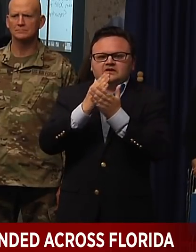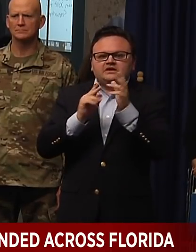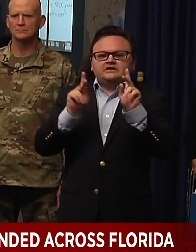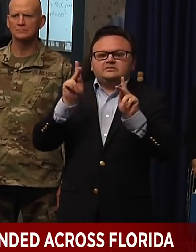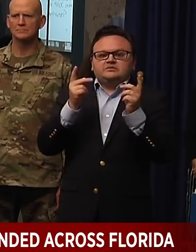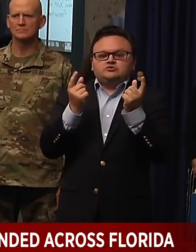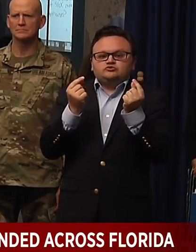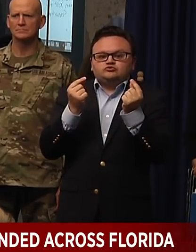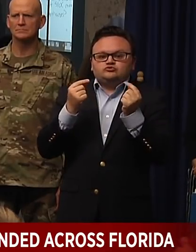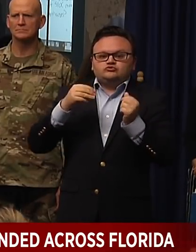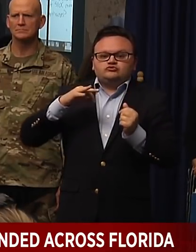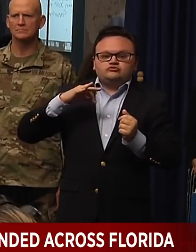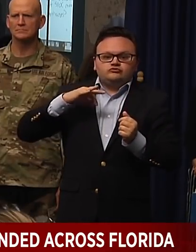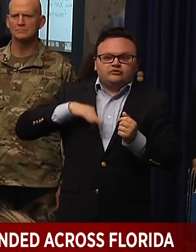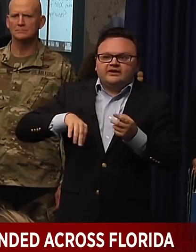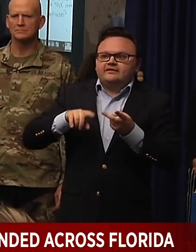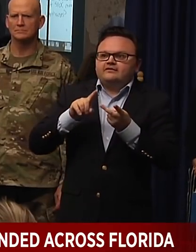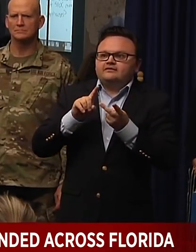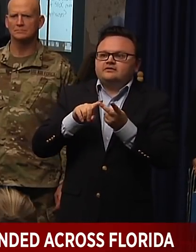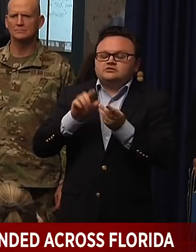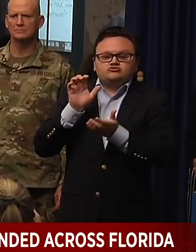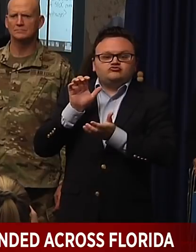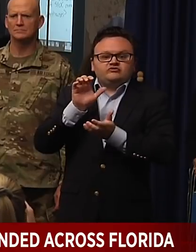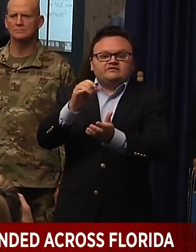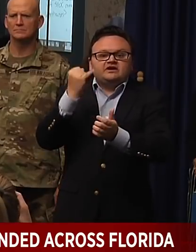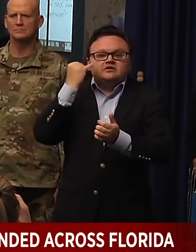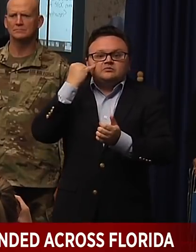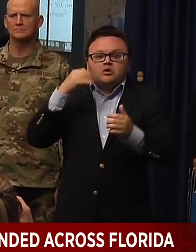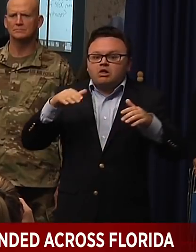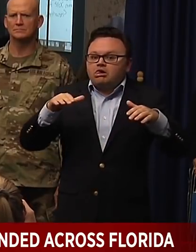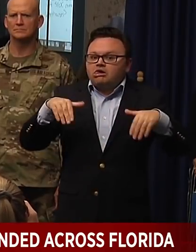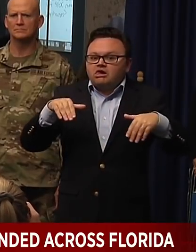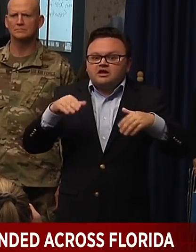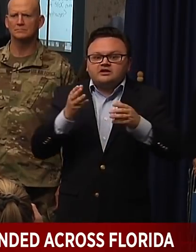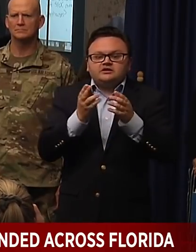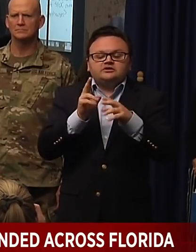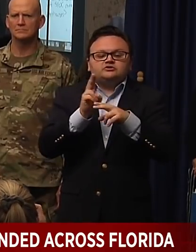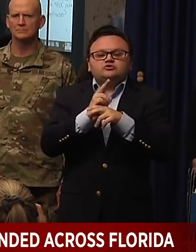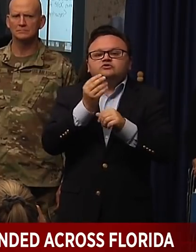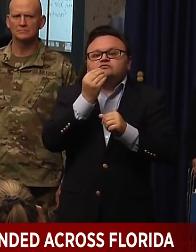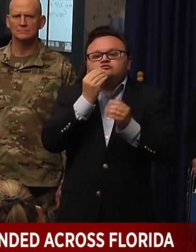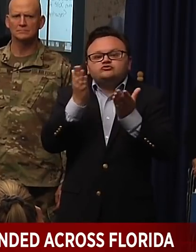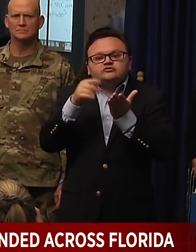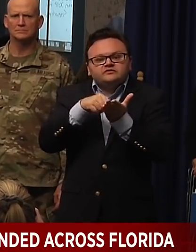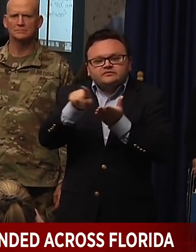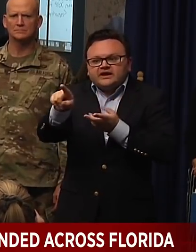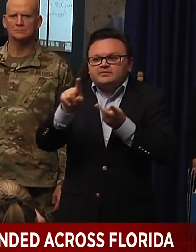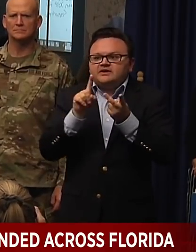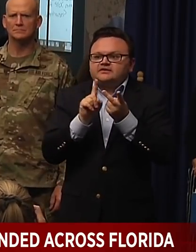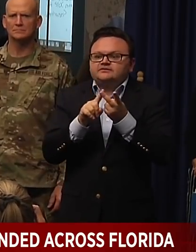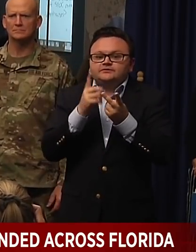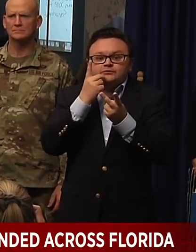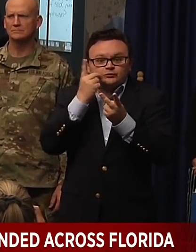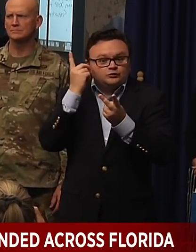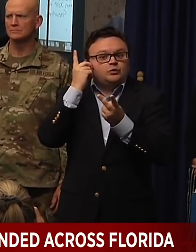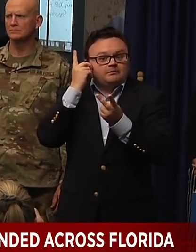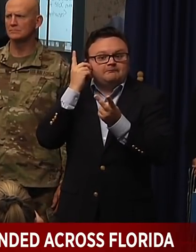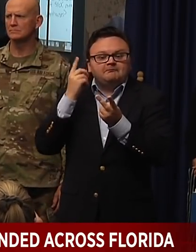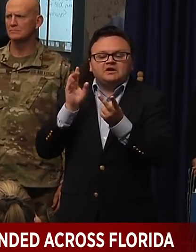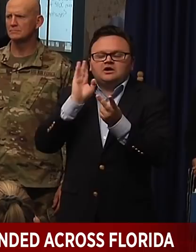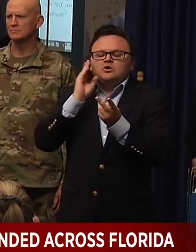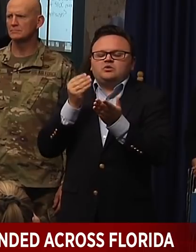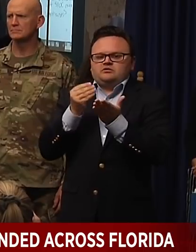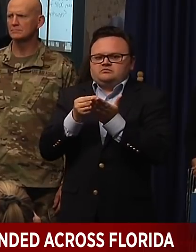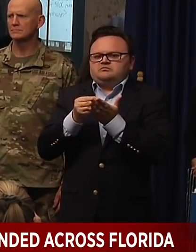credits due if they haven't used their food service payments or their room. So we're going to work on refunding